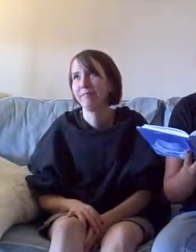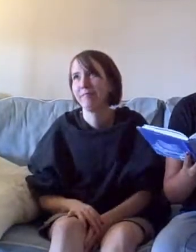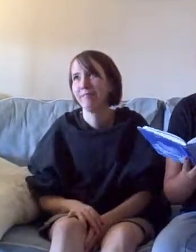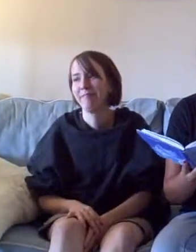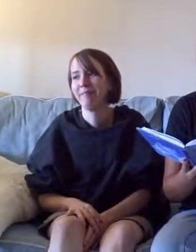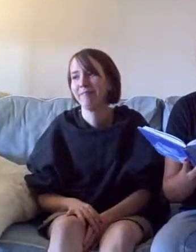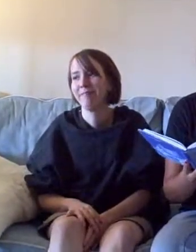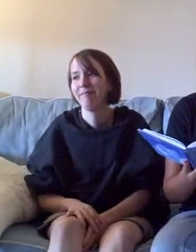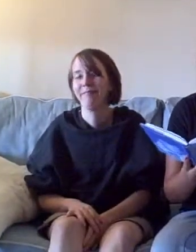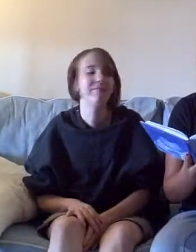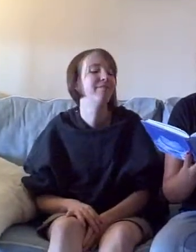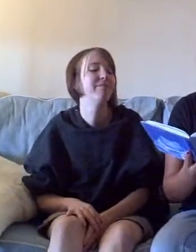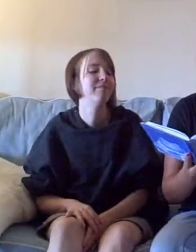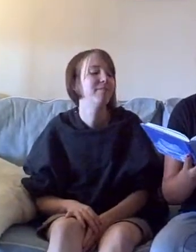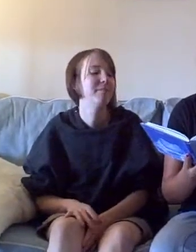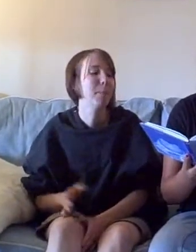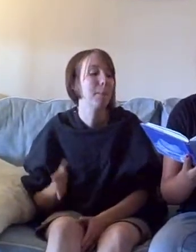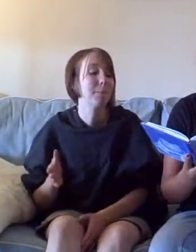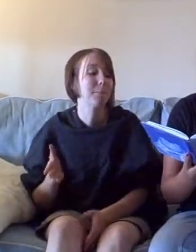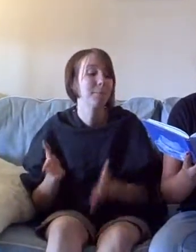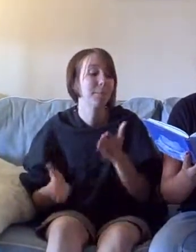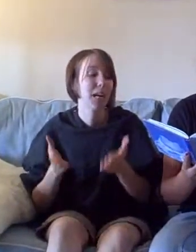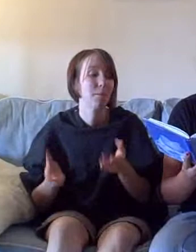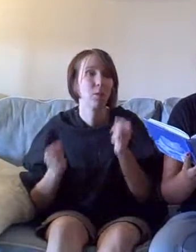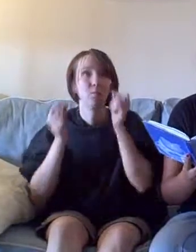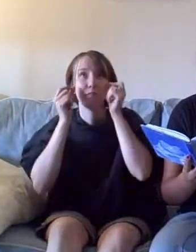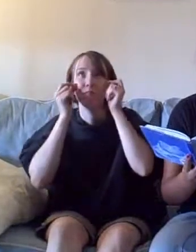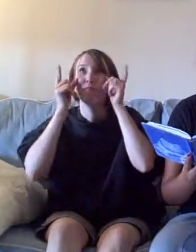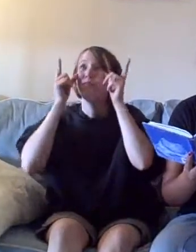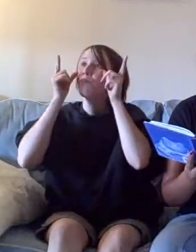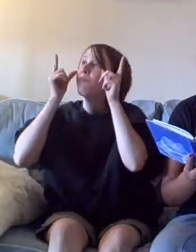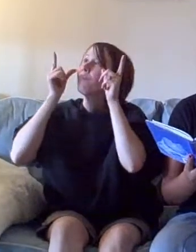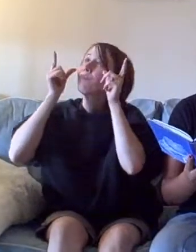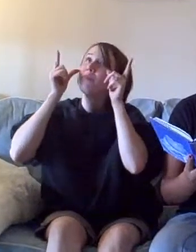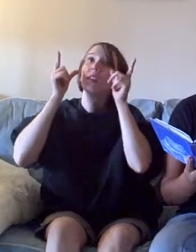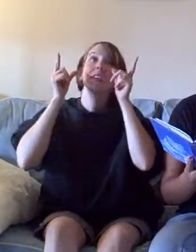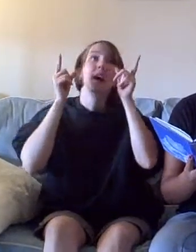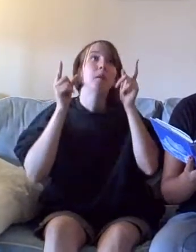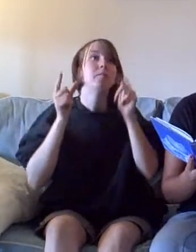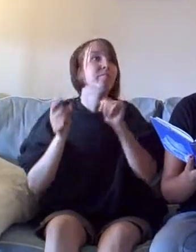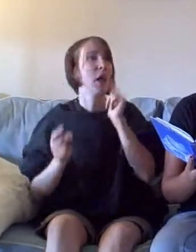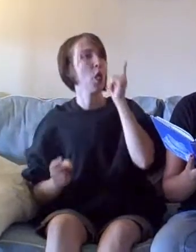You might just wake up not looking or feeling your best.